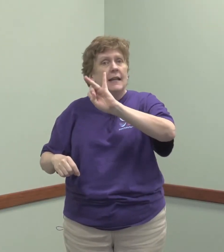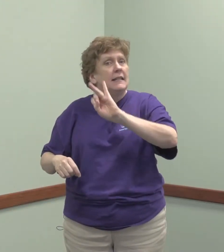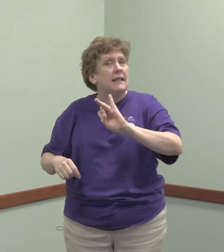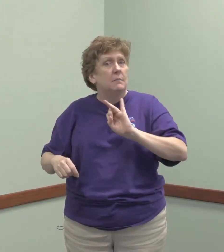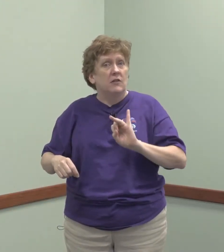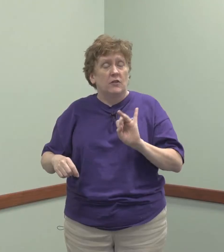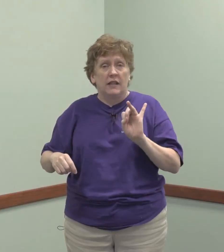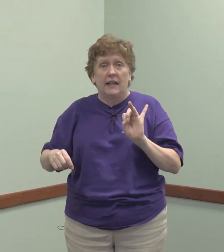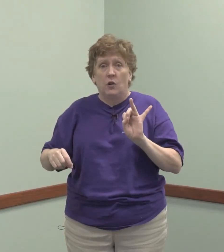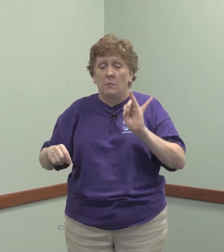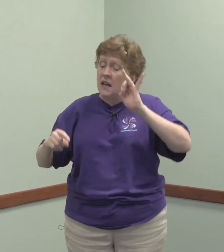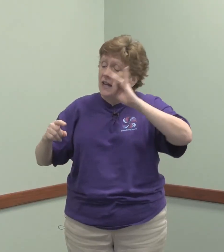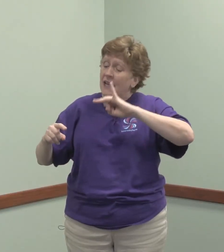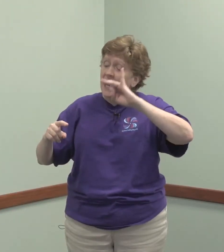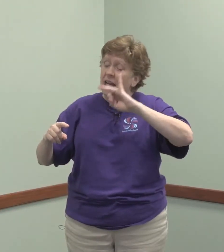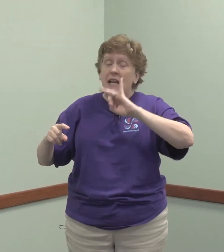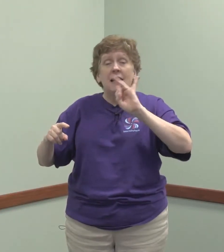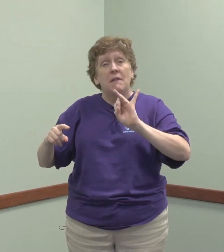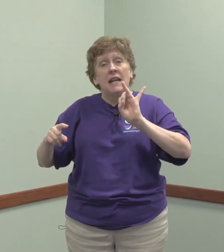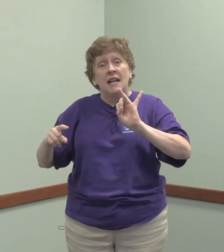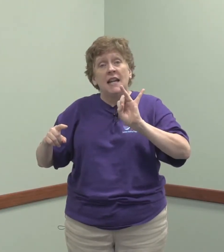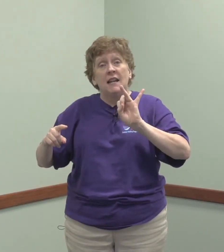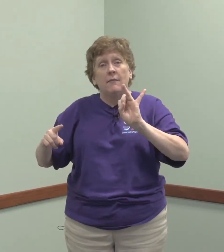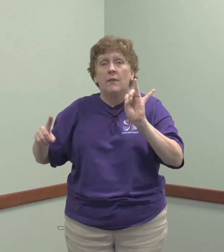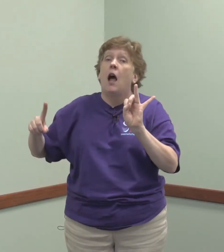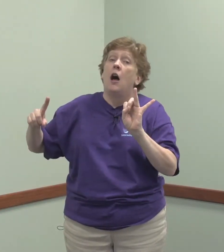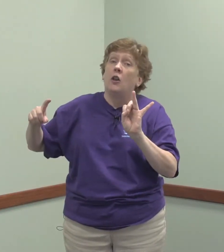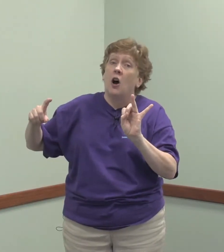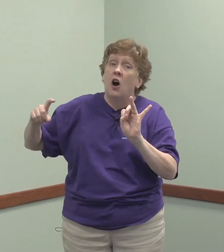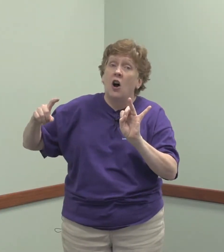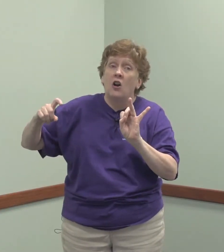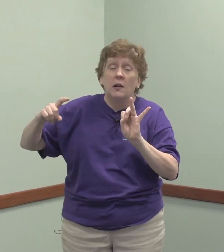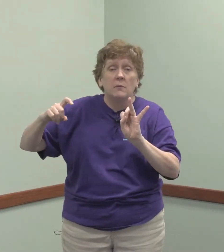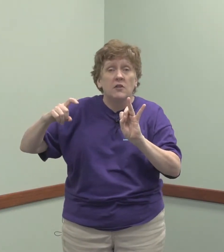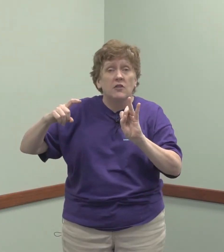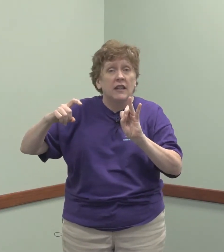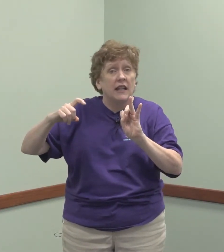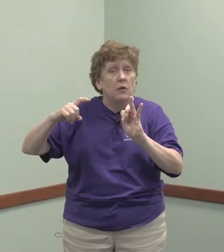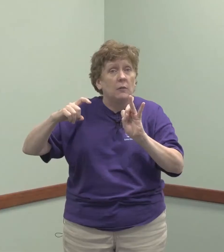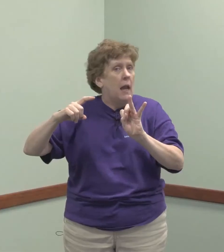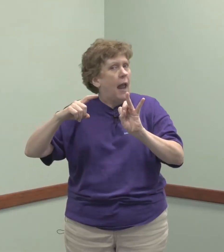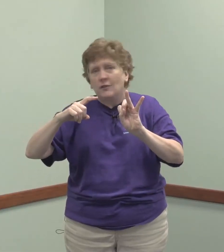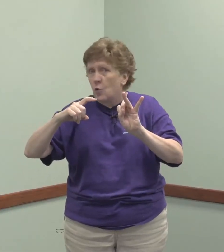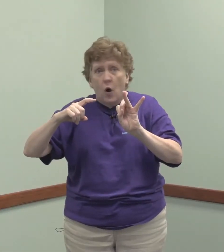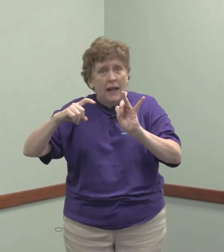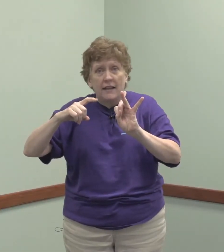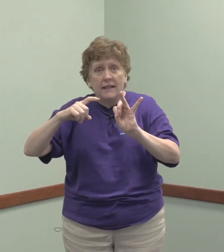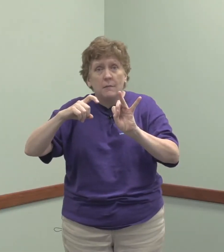teasing Mr. Slinky Worm, you can't eat me. Along comes Mr. Slinky Worm, as quiet as can